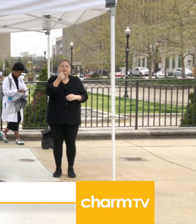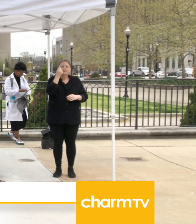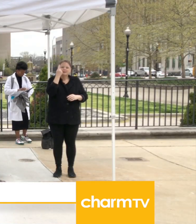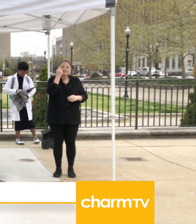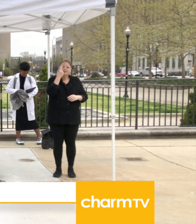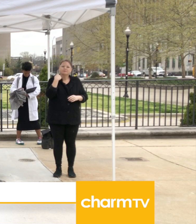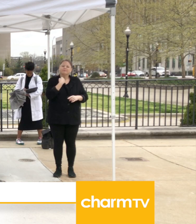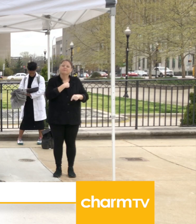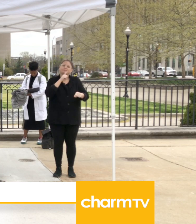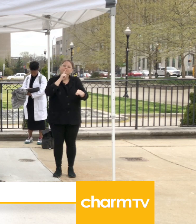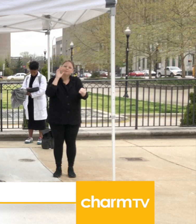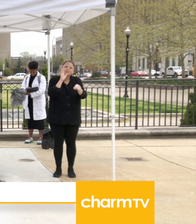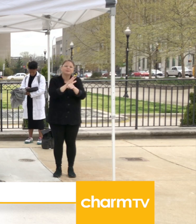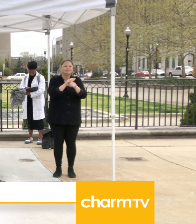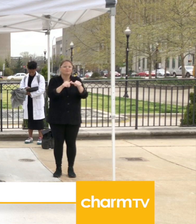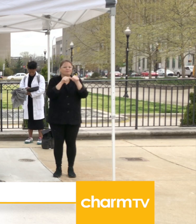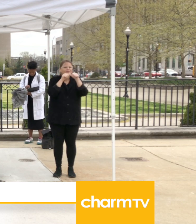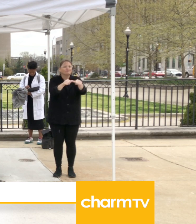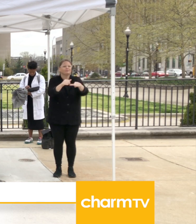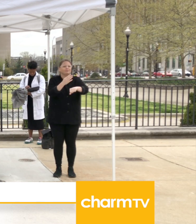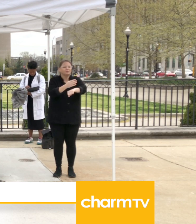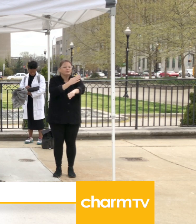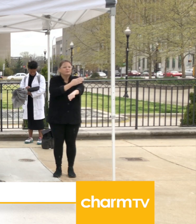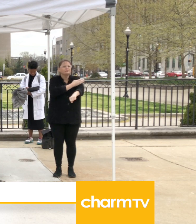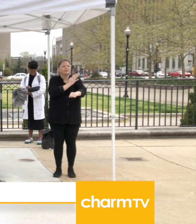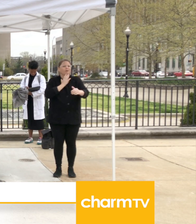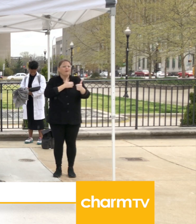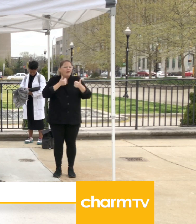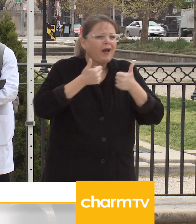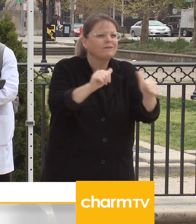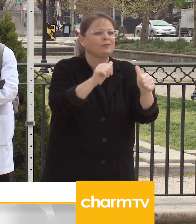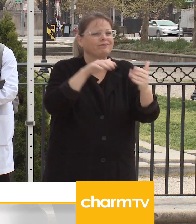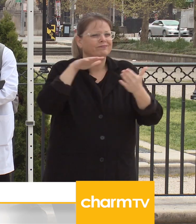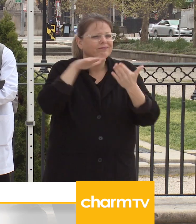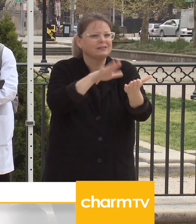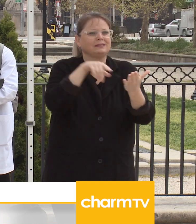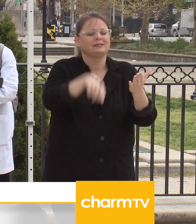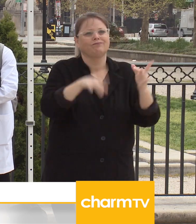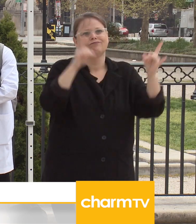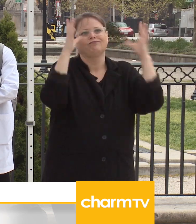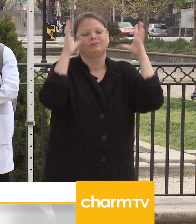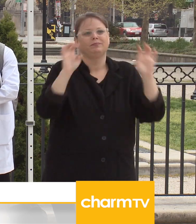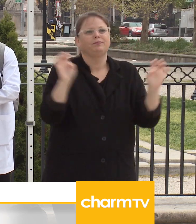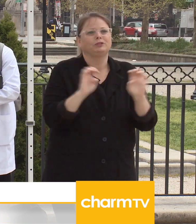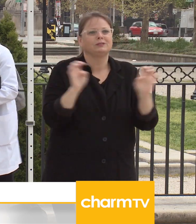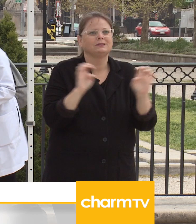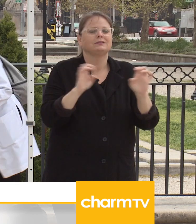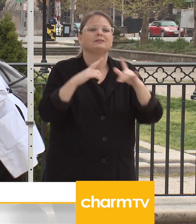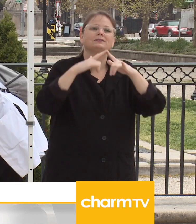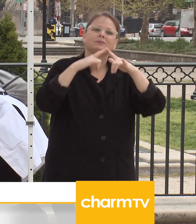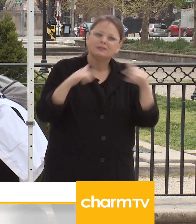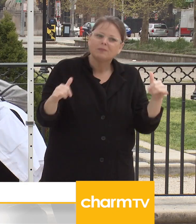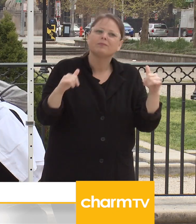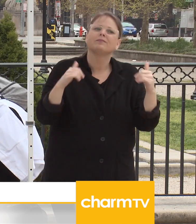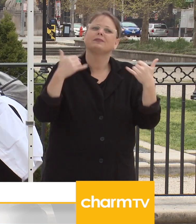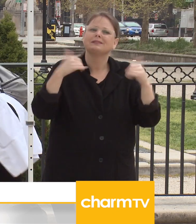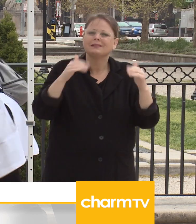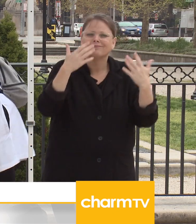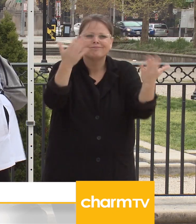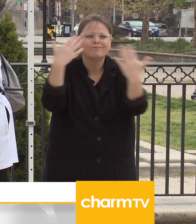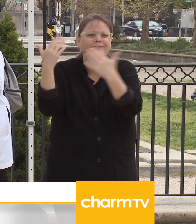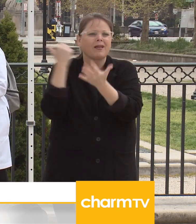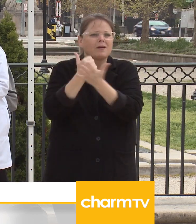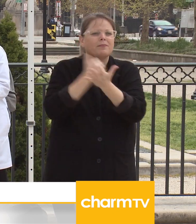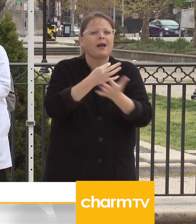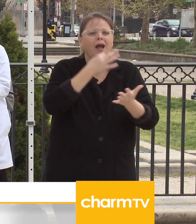this emergency while continuing to leverage the wealth of medical and public health expertise here in Baltimore City. Building